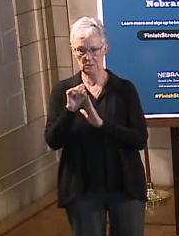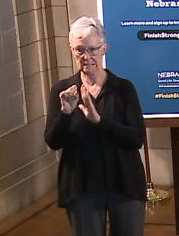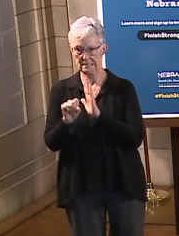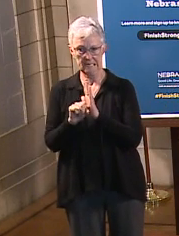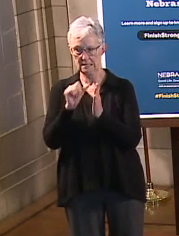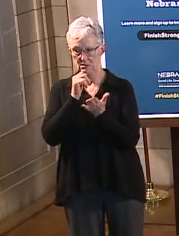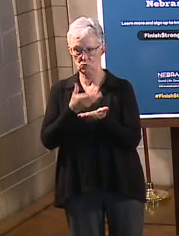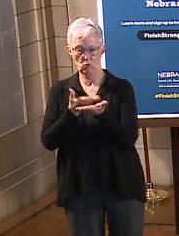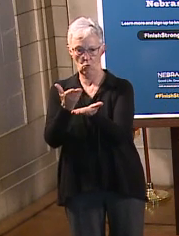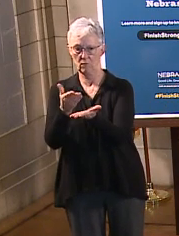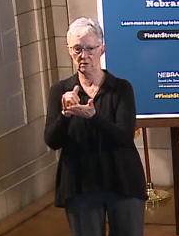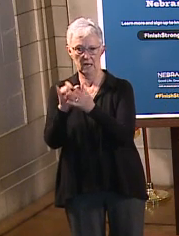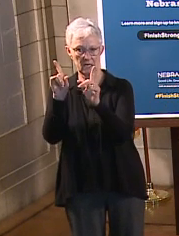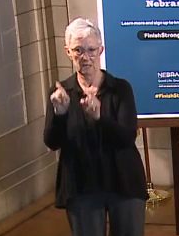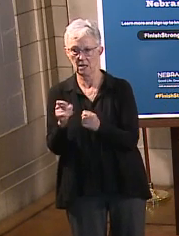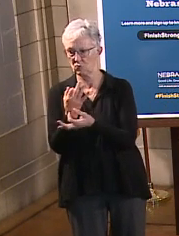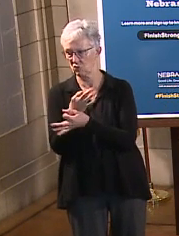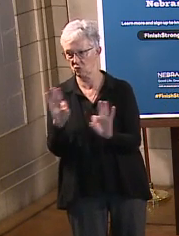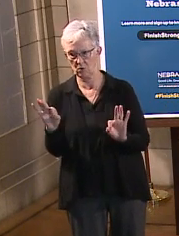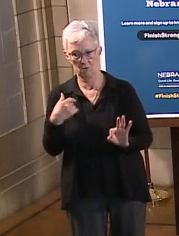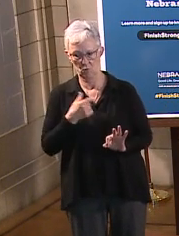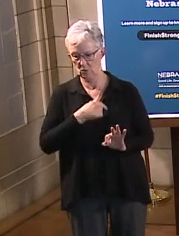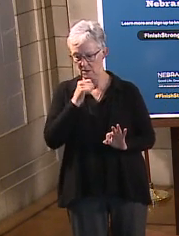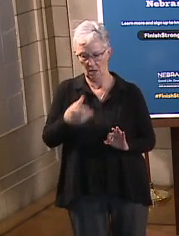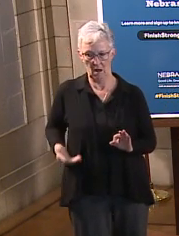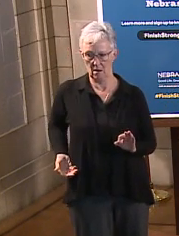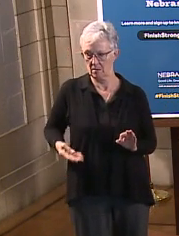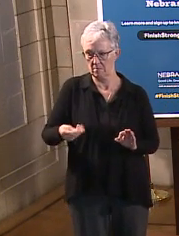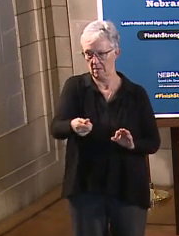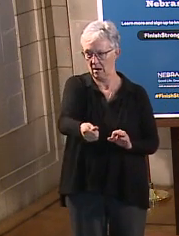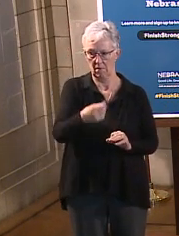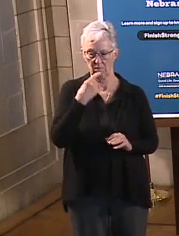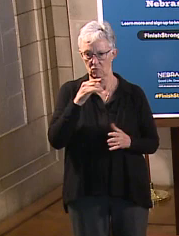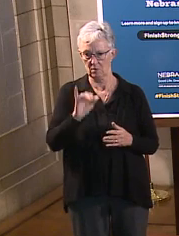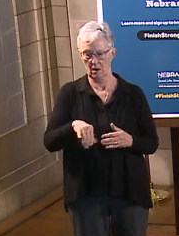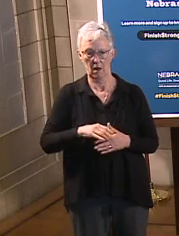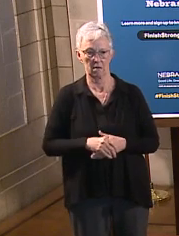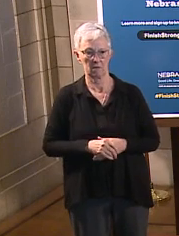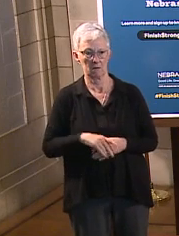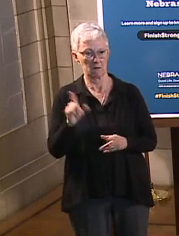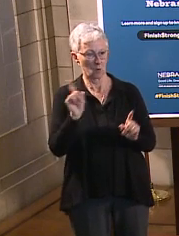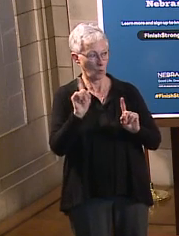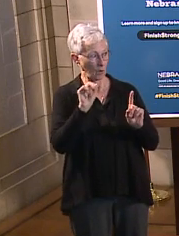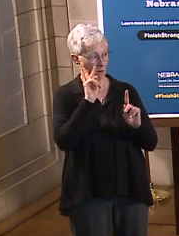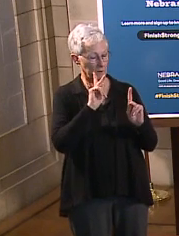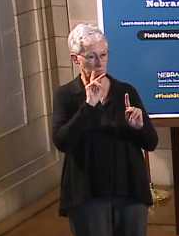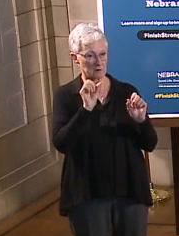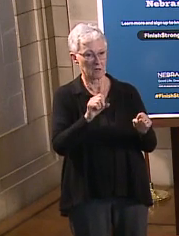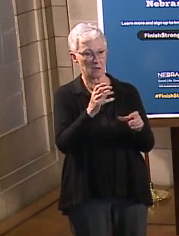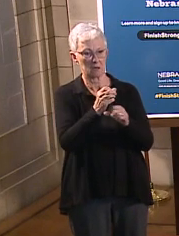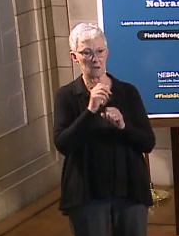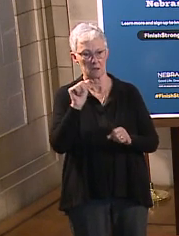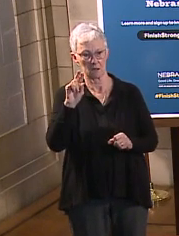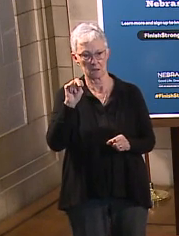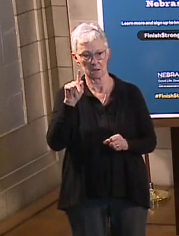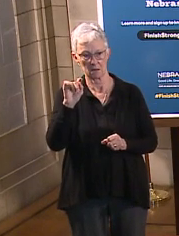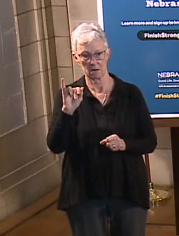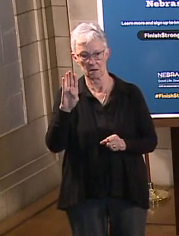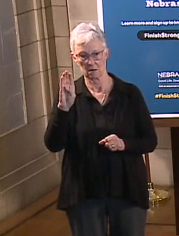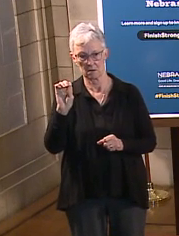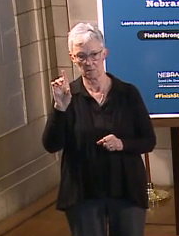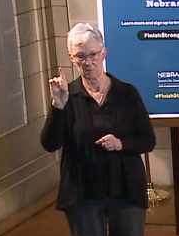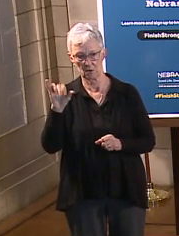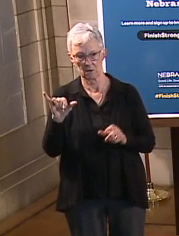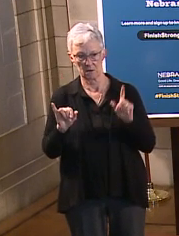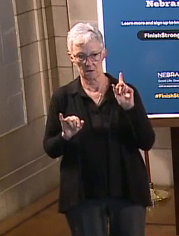have to procure that on your own. The state is not paying for that. And where can people get antibody tests? Can they go to their doctor and get that? Yeah, they can reach